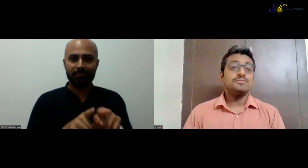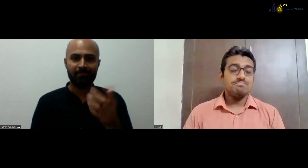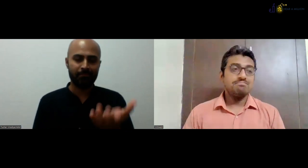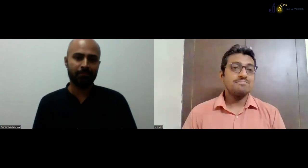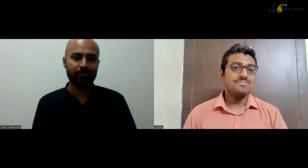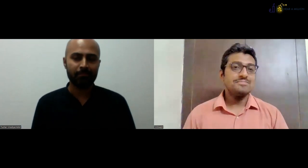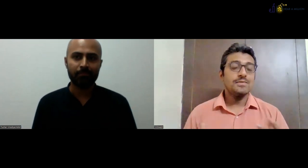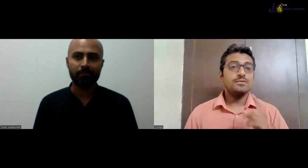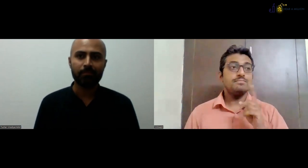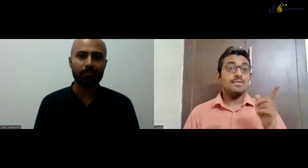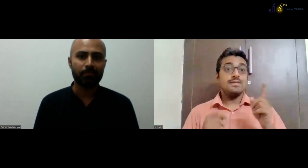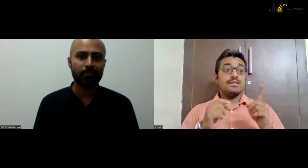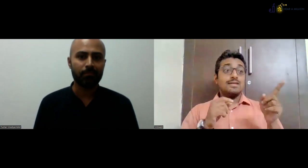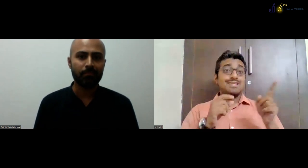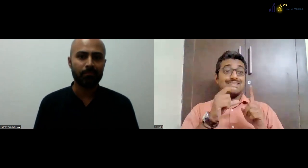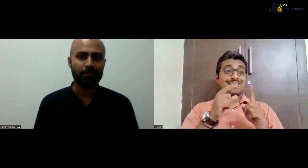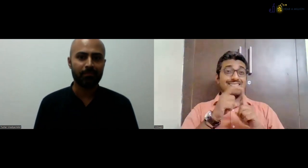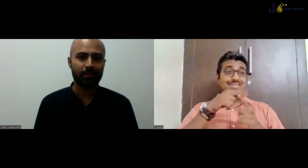future, what will be your advice to them?